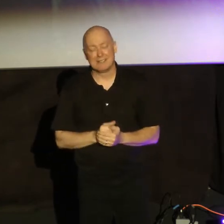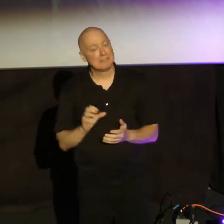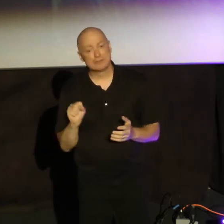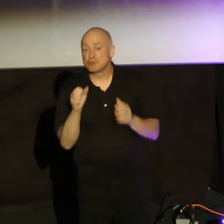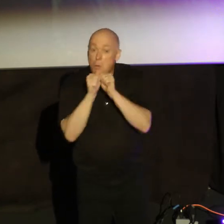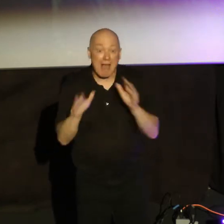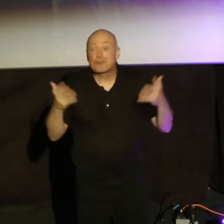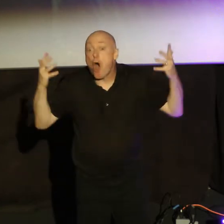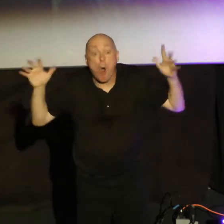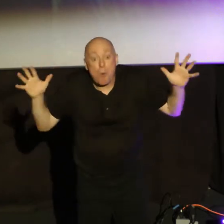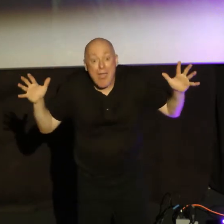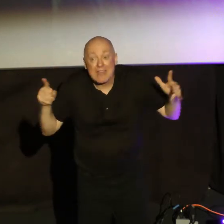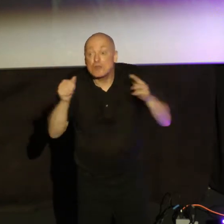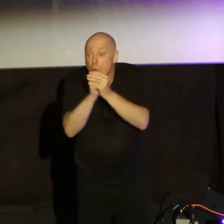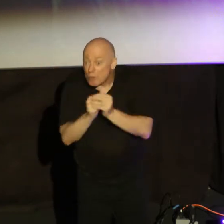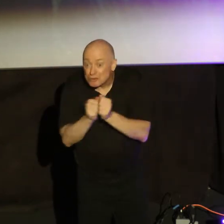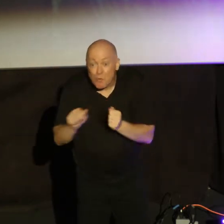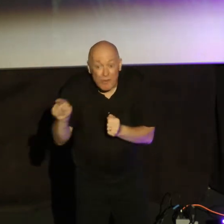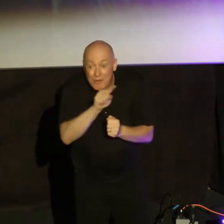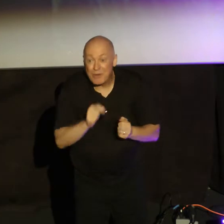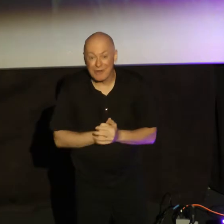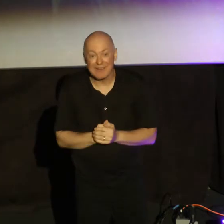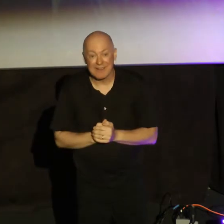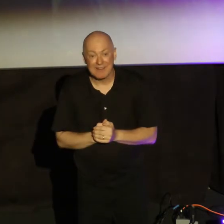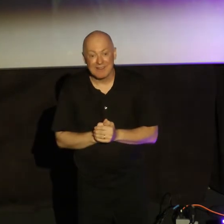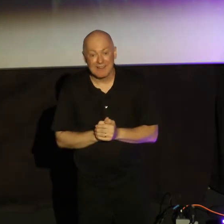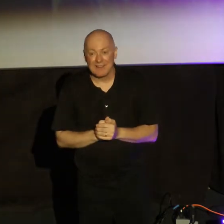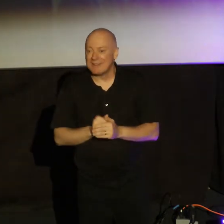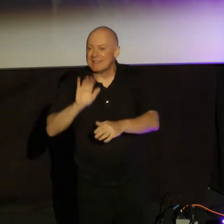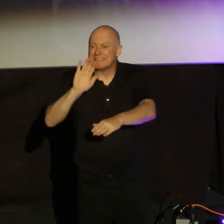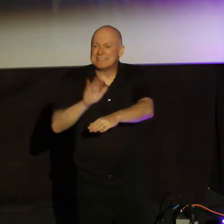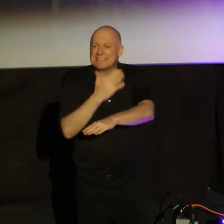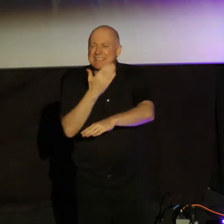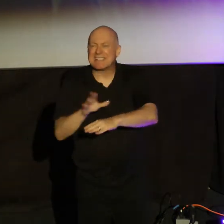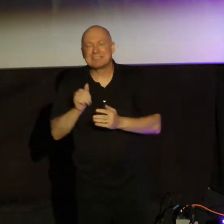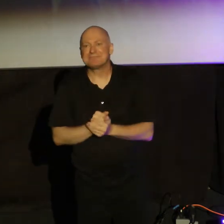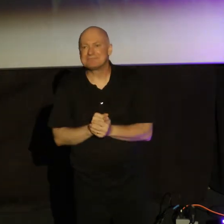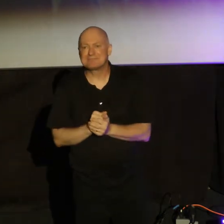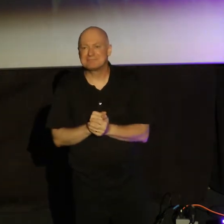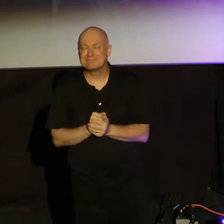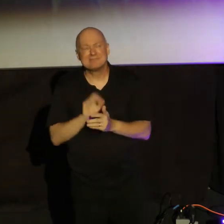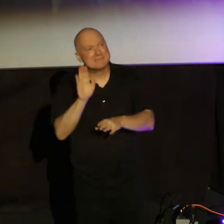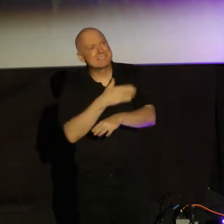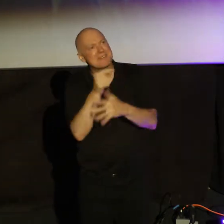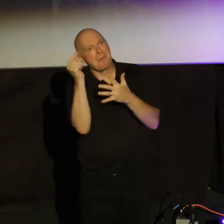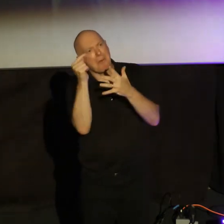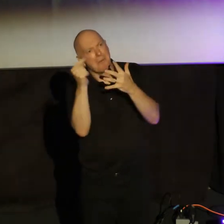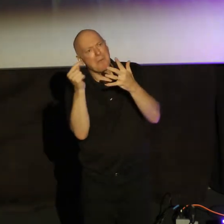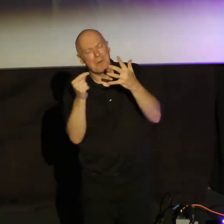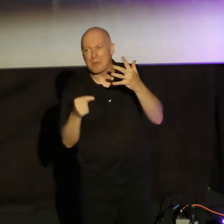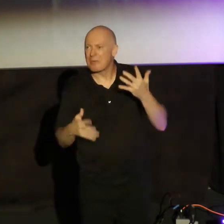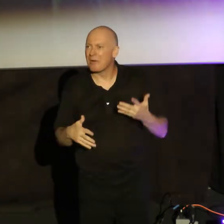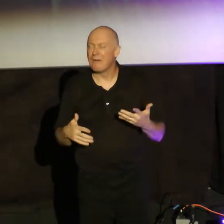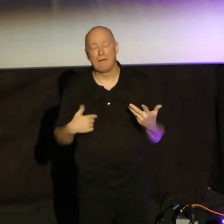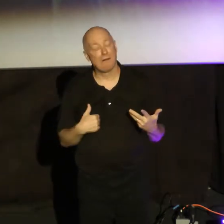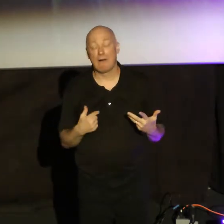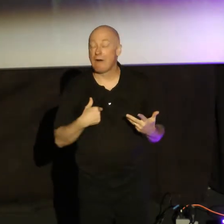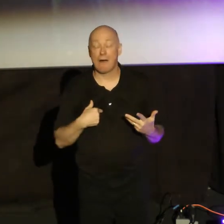already to be able to worship with you, to sing the things that we've already sung, and blessed beyond belief. So I